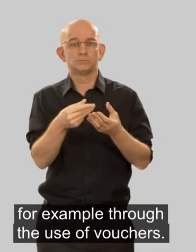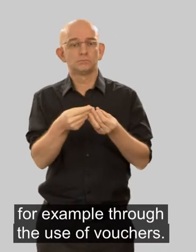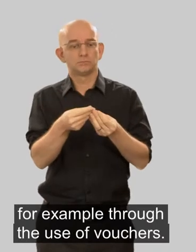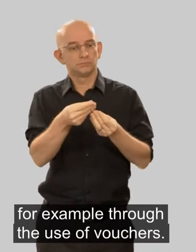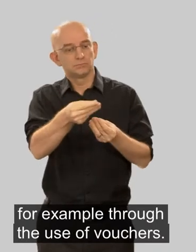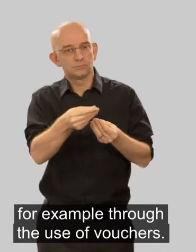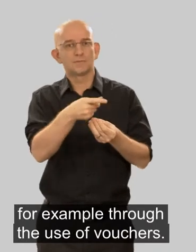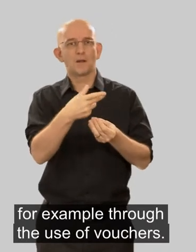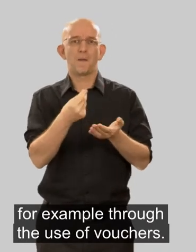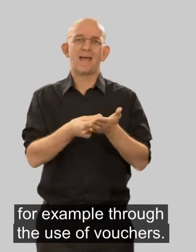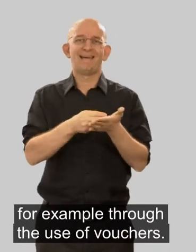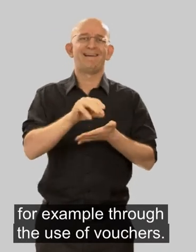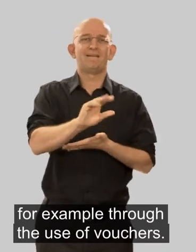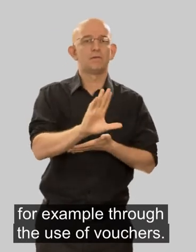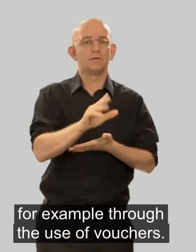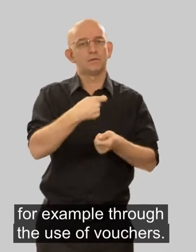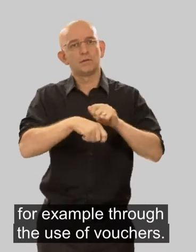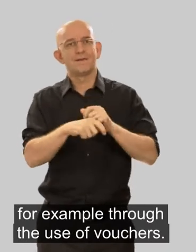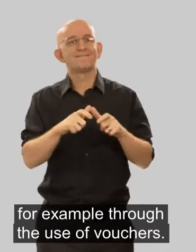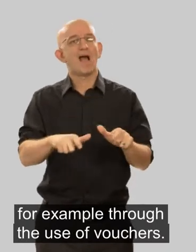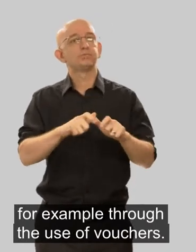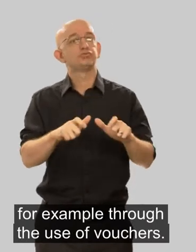for example through the use of vouchers